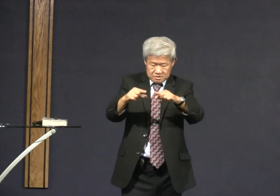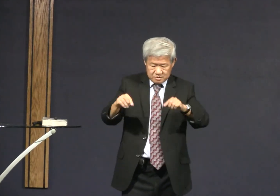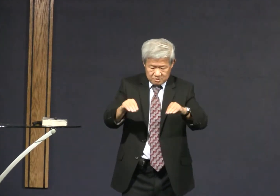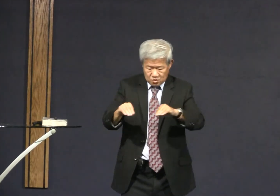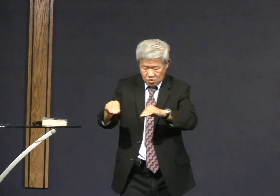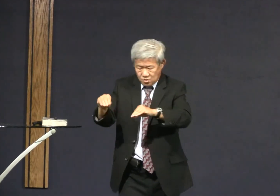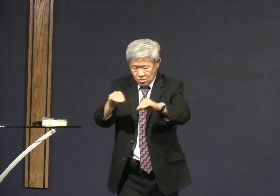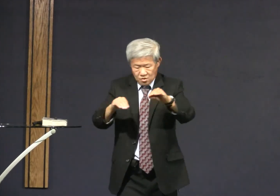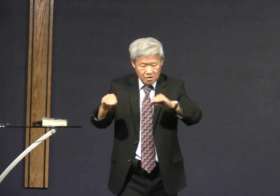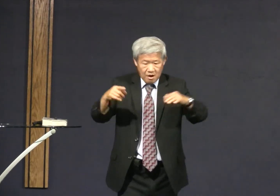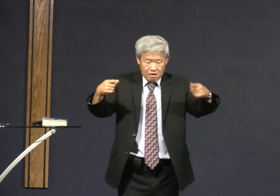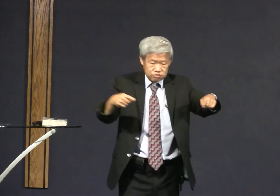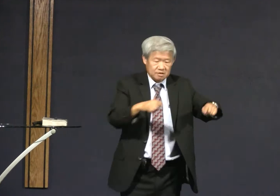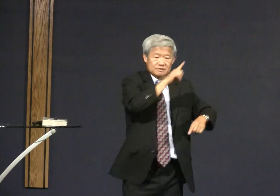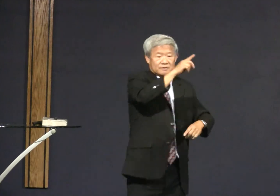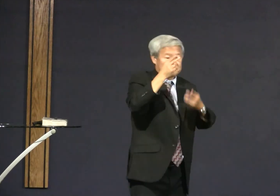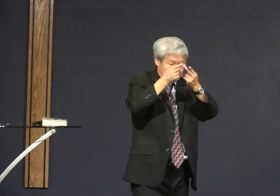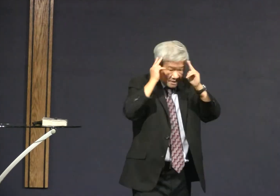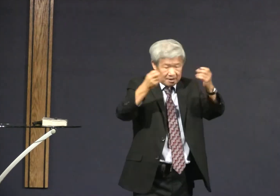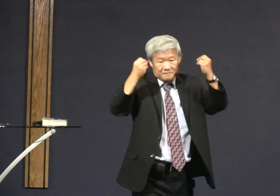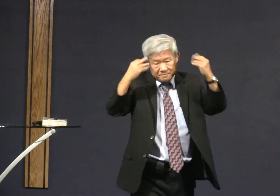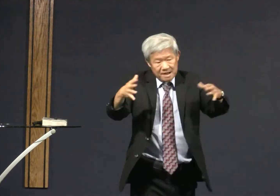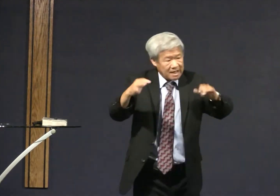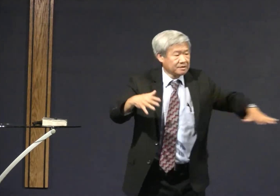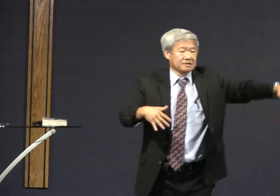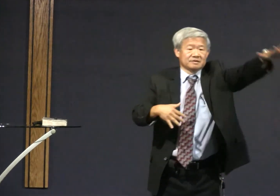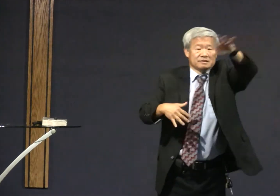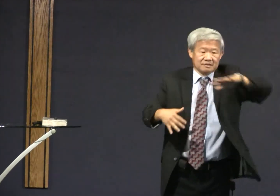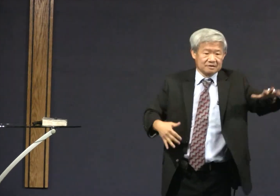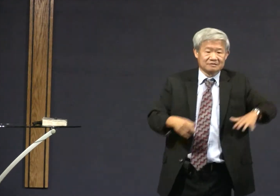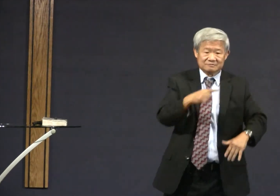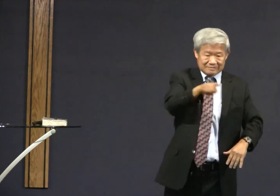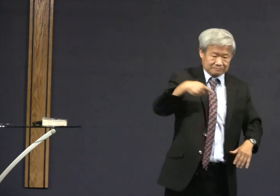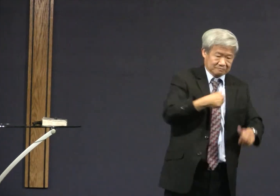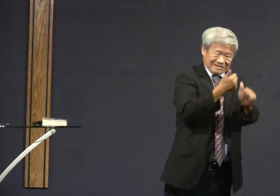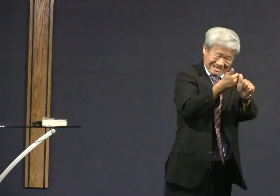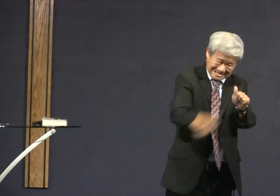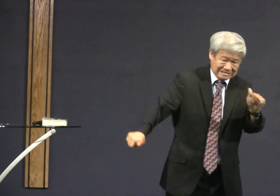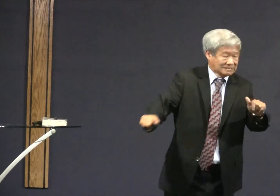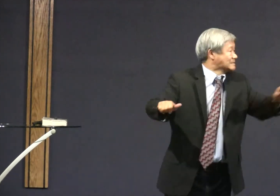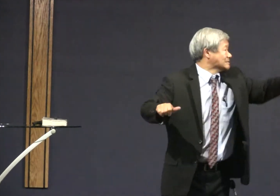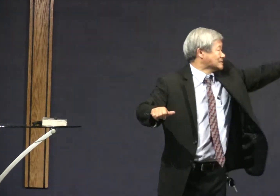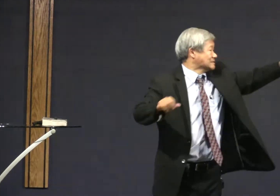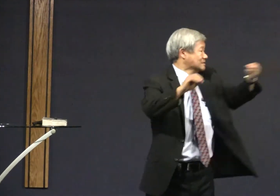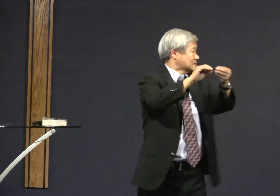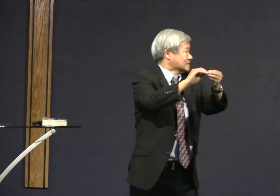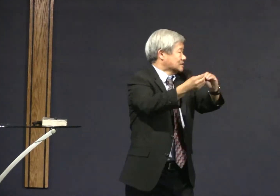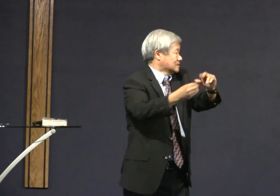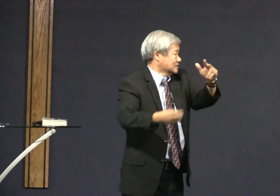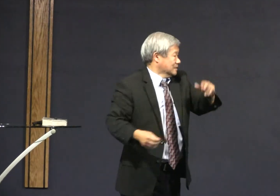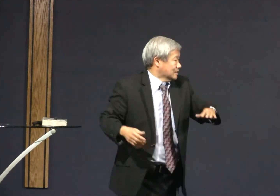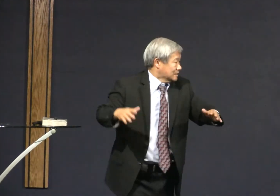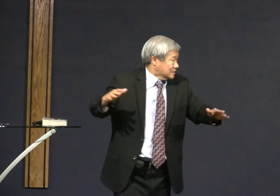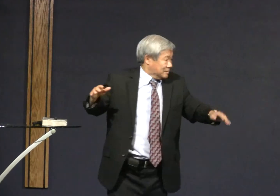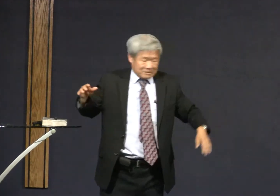read read your boy away to tell the future